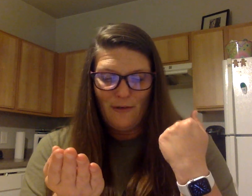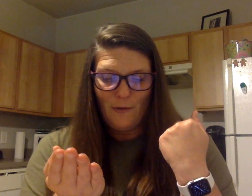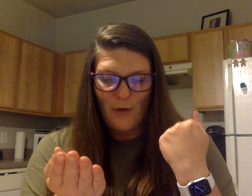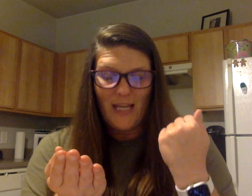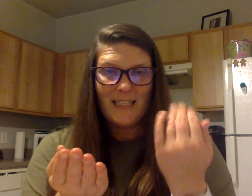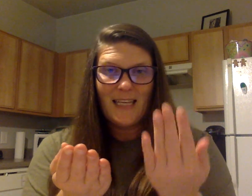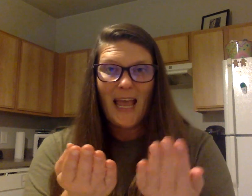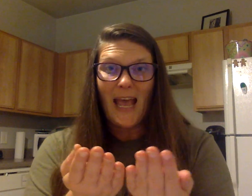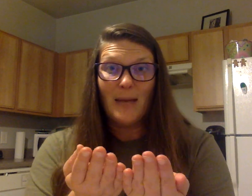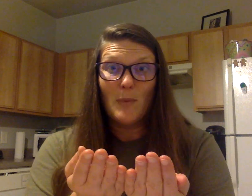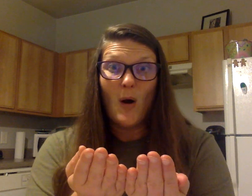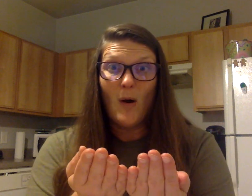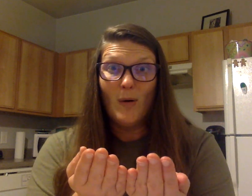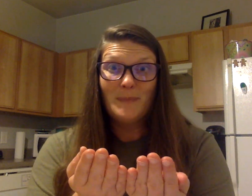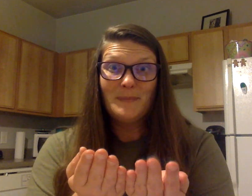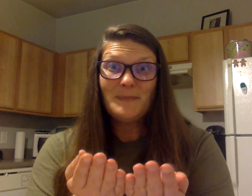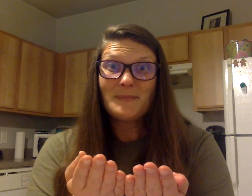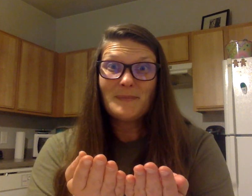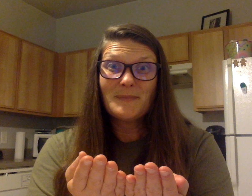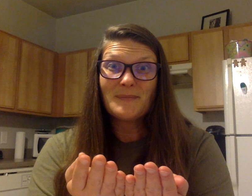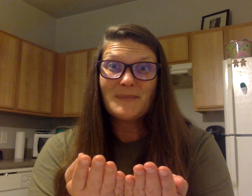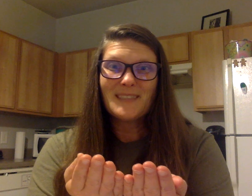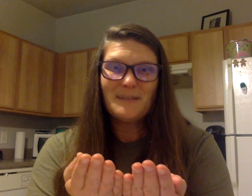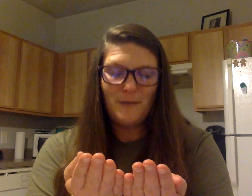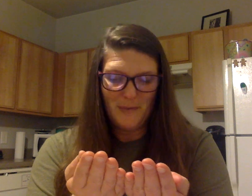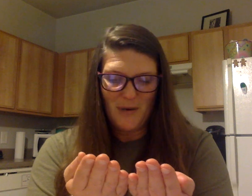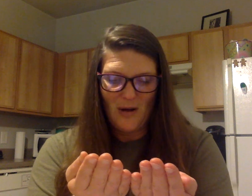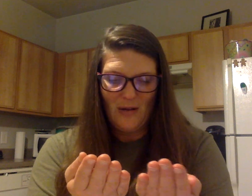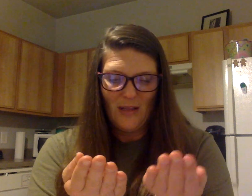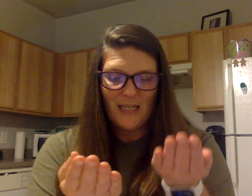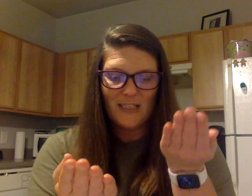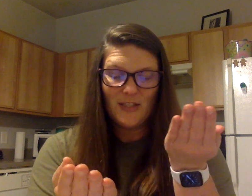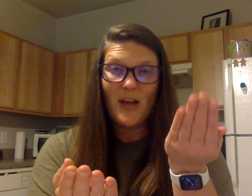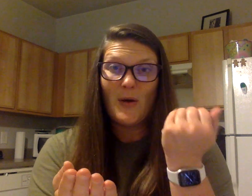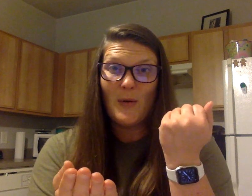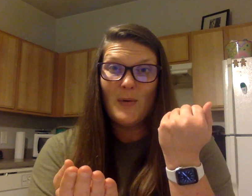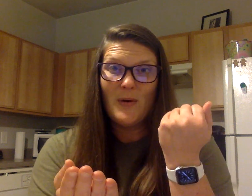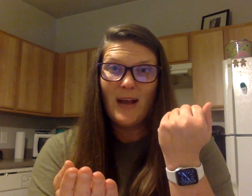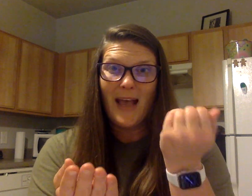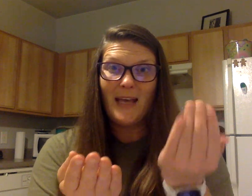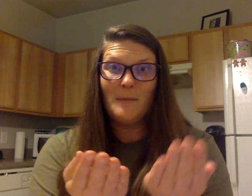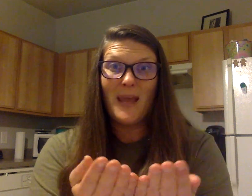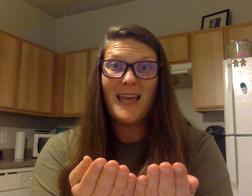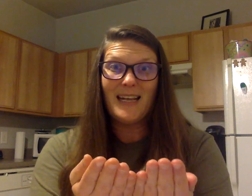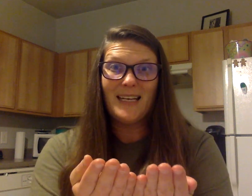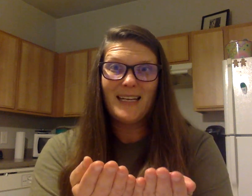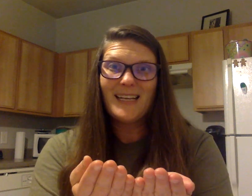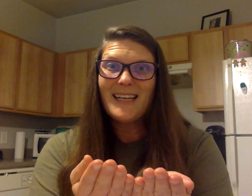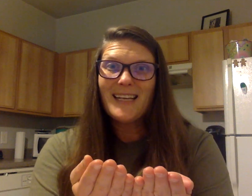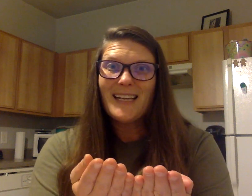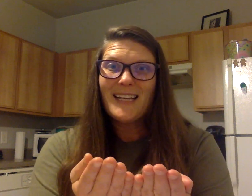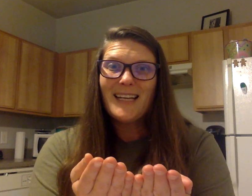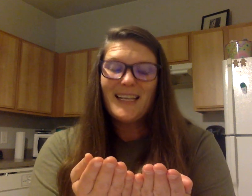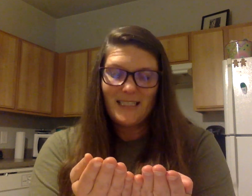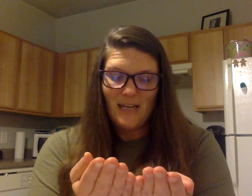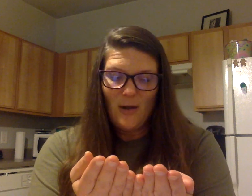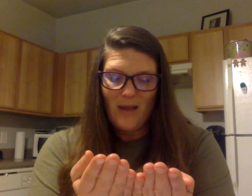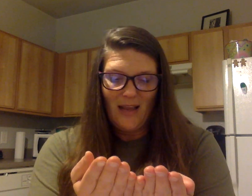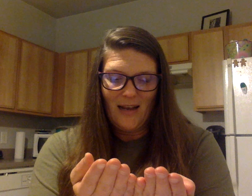Foot. Add ball. Football. Snow. Add man. Snowman.